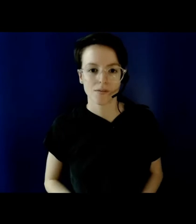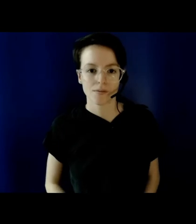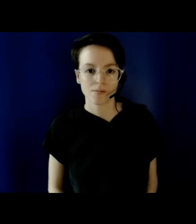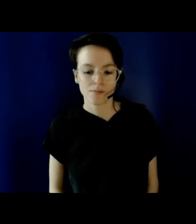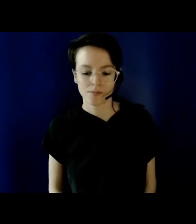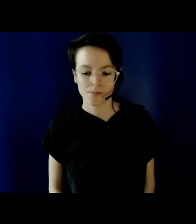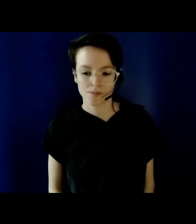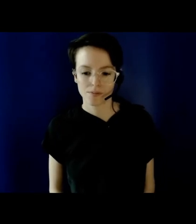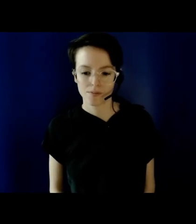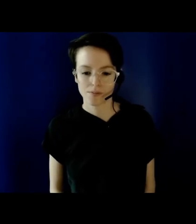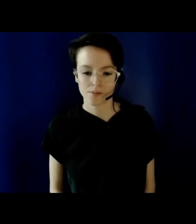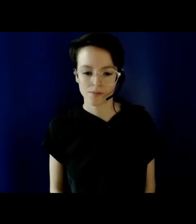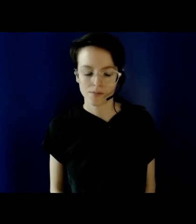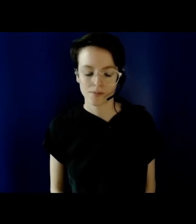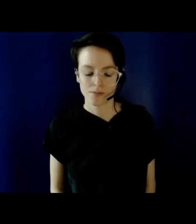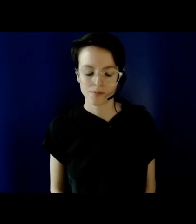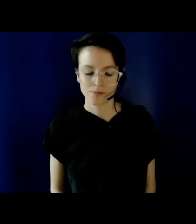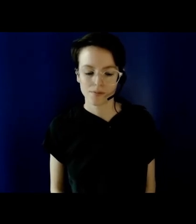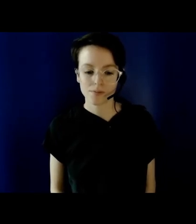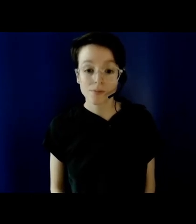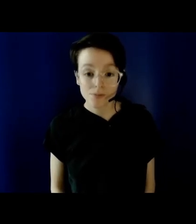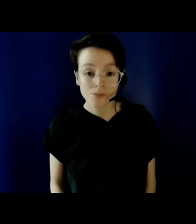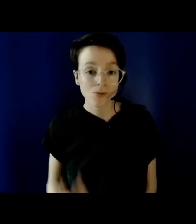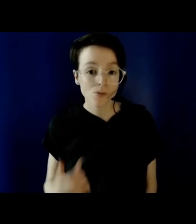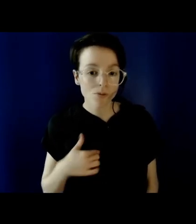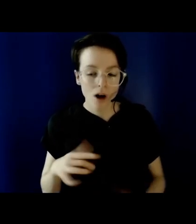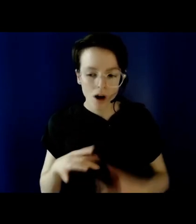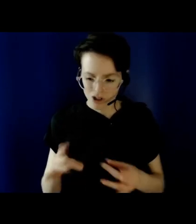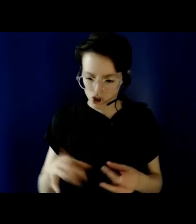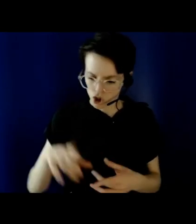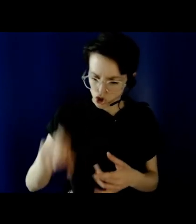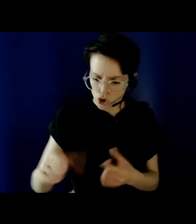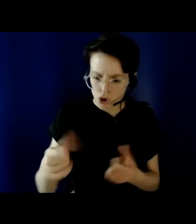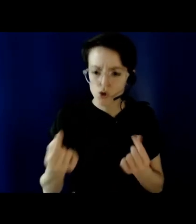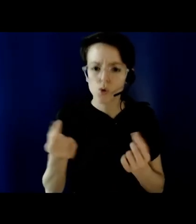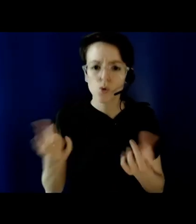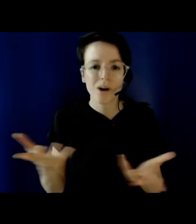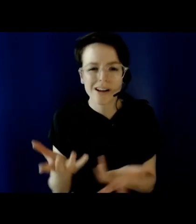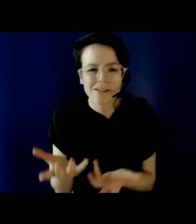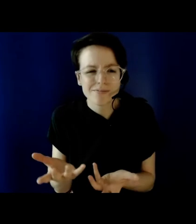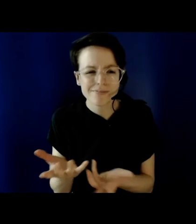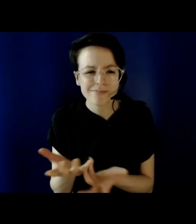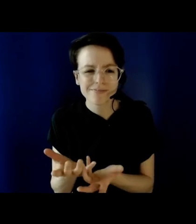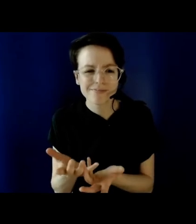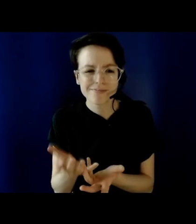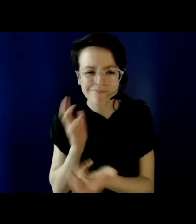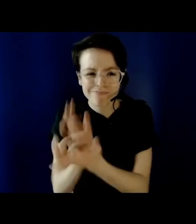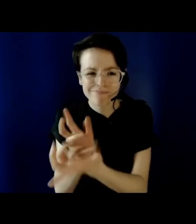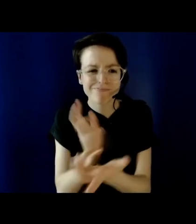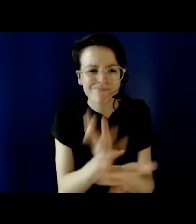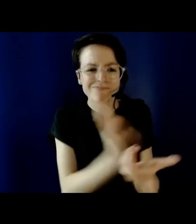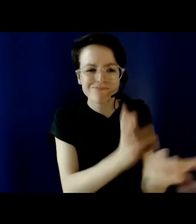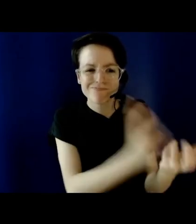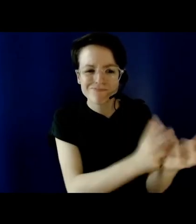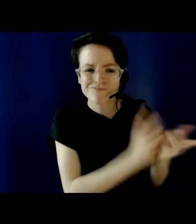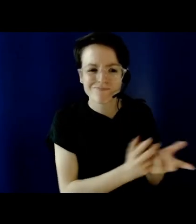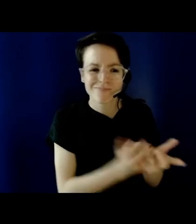So when we talk about, you know, what should be happening, it should be individualized approaches. This isn't a one-size-fits-all situation.